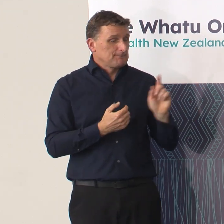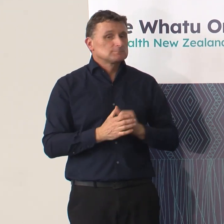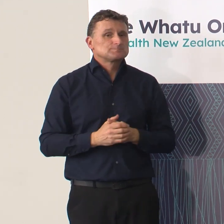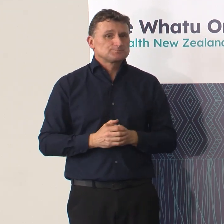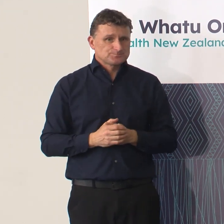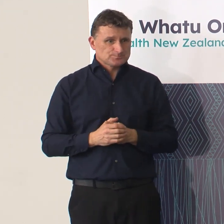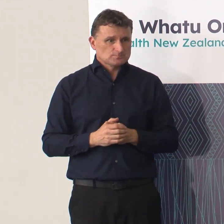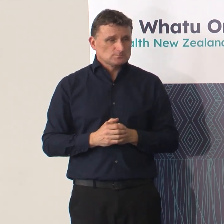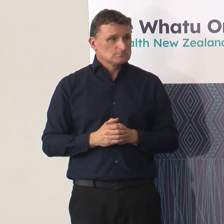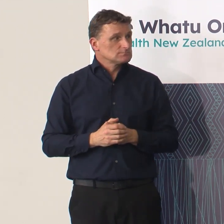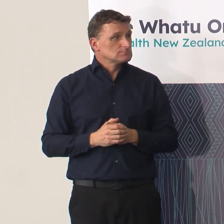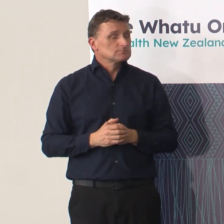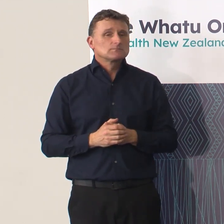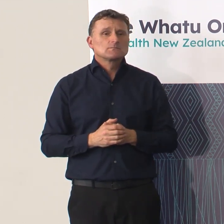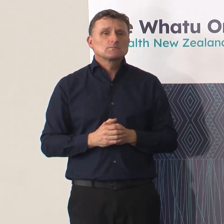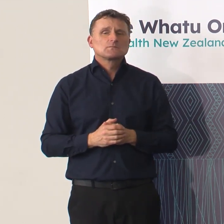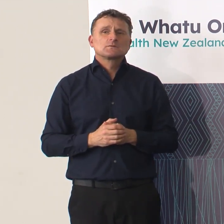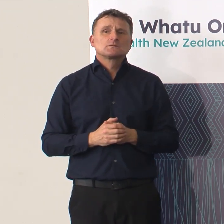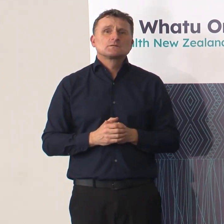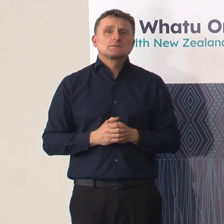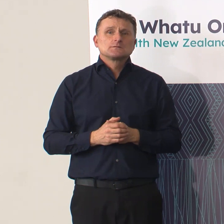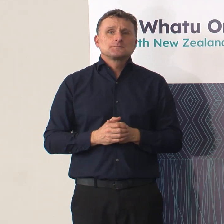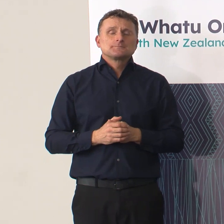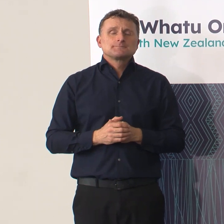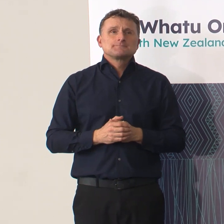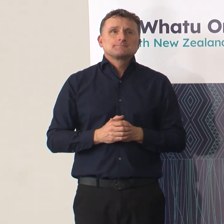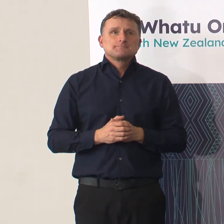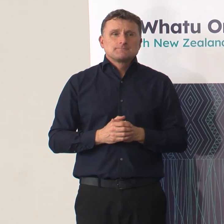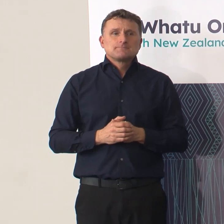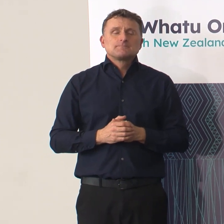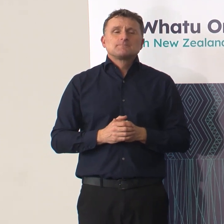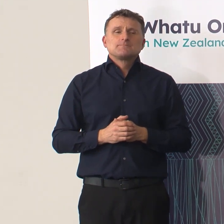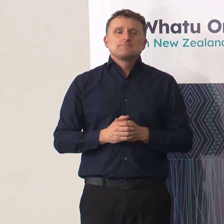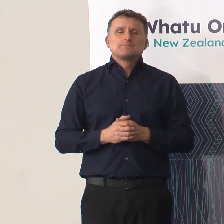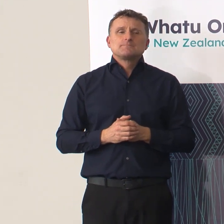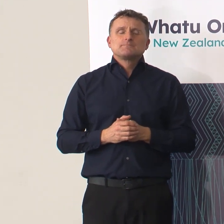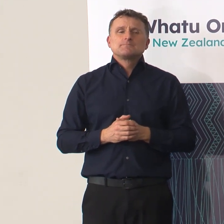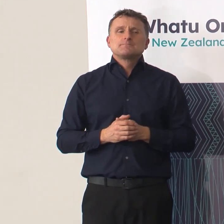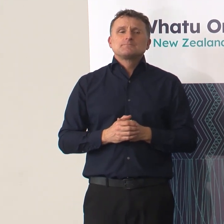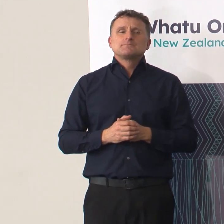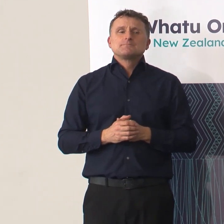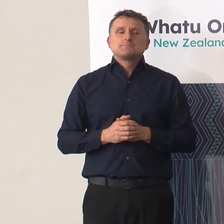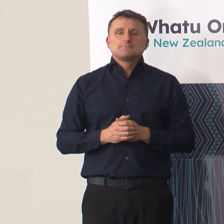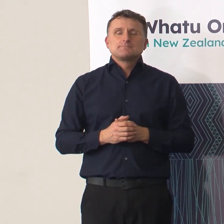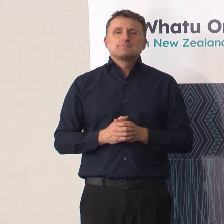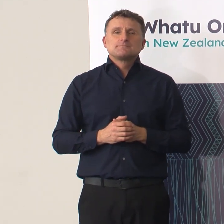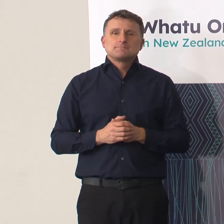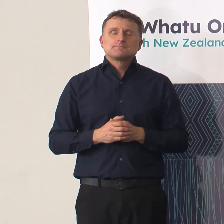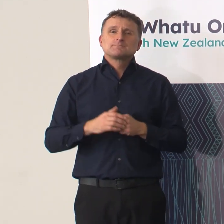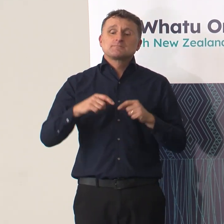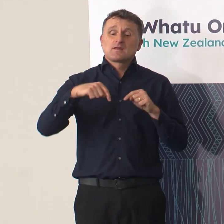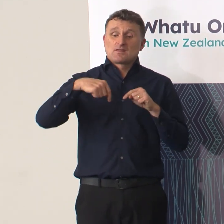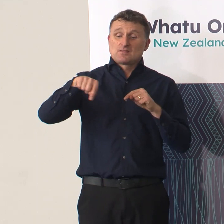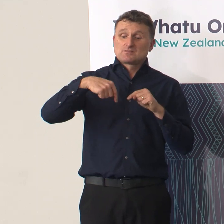Just another case that's been up this week about a Māori man in Whāngui,